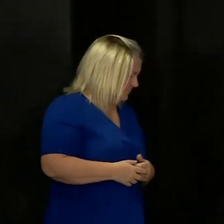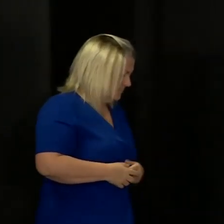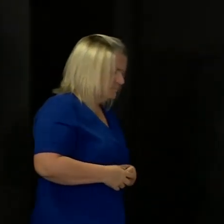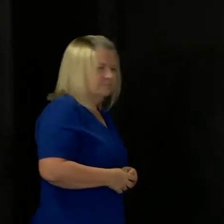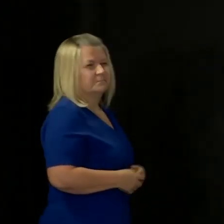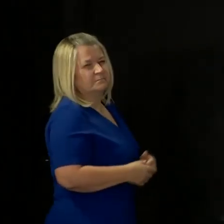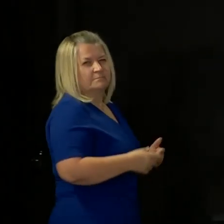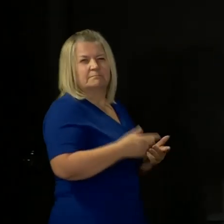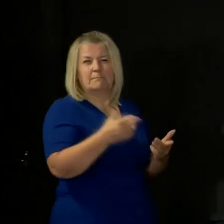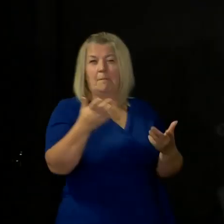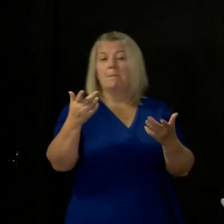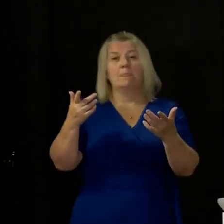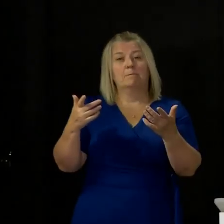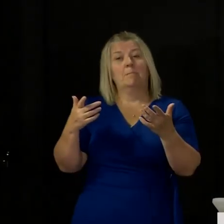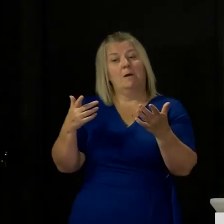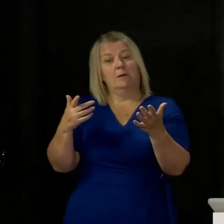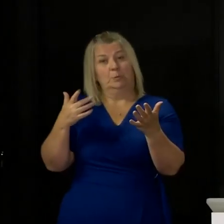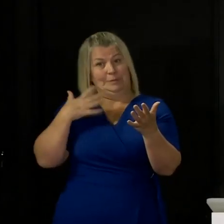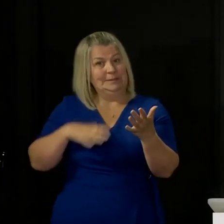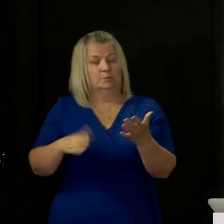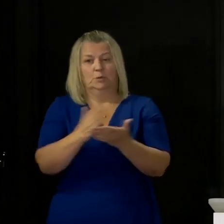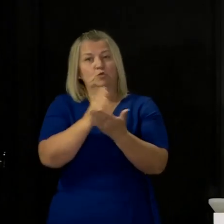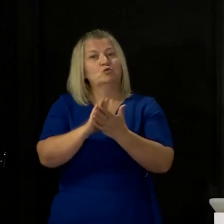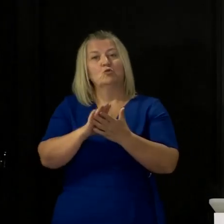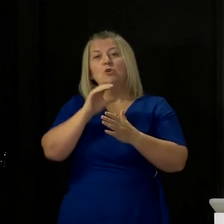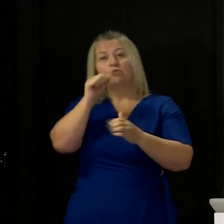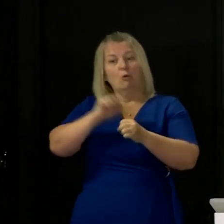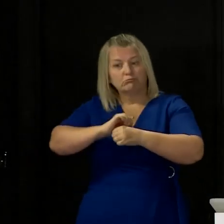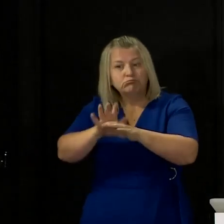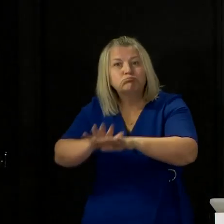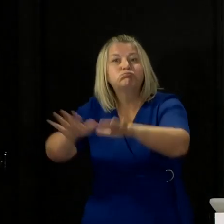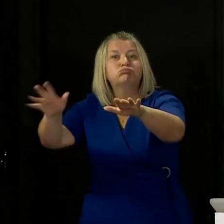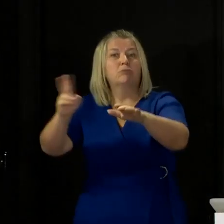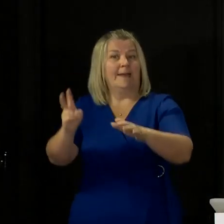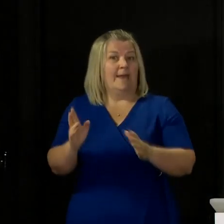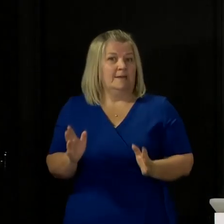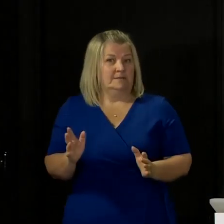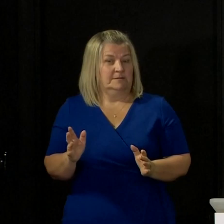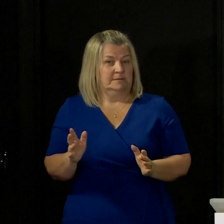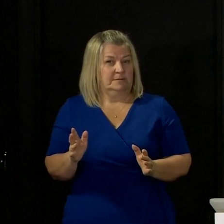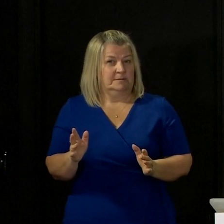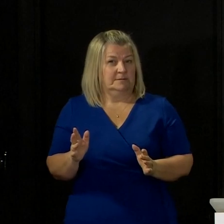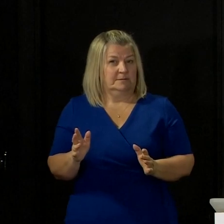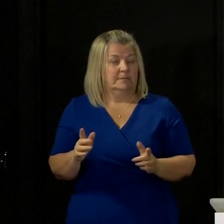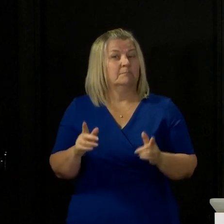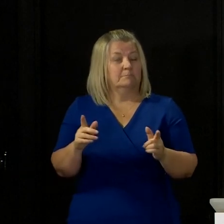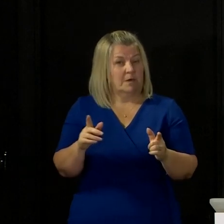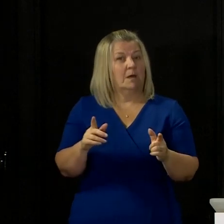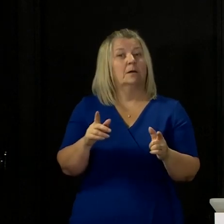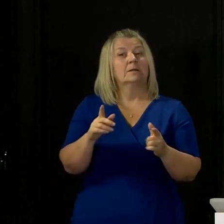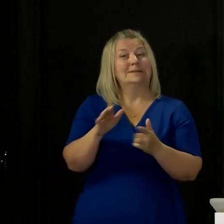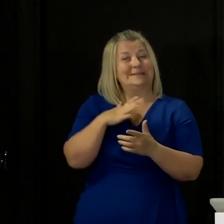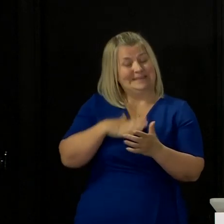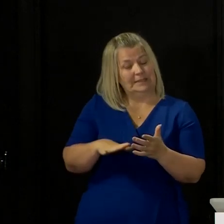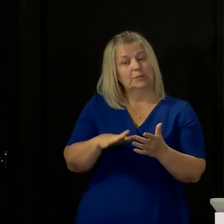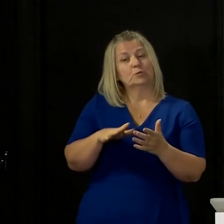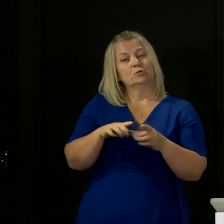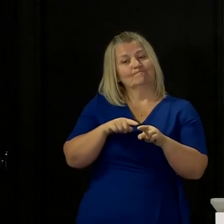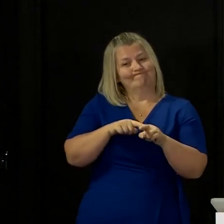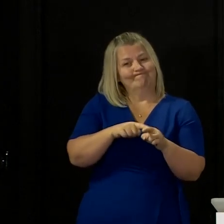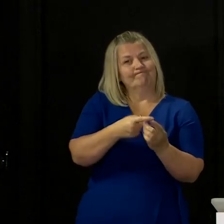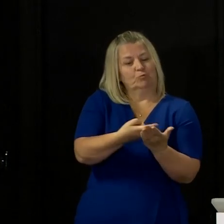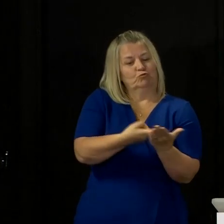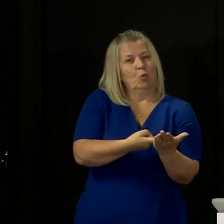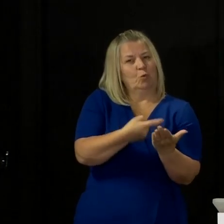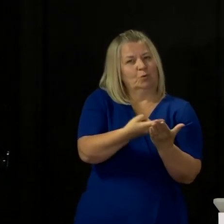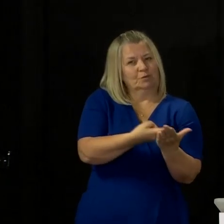that negative impact is all about all of us sticking to the rules as they are right now because the changes were carefully assessed and if we